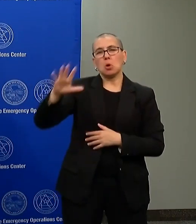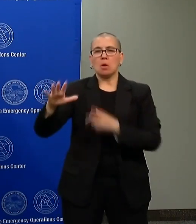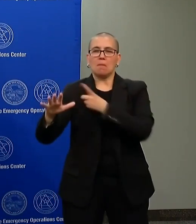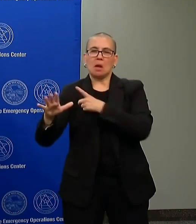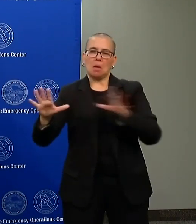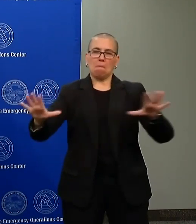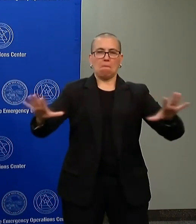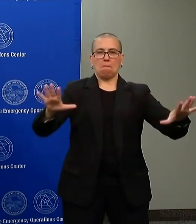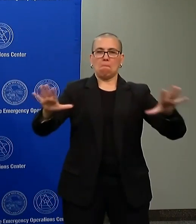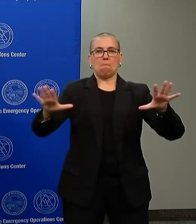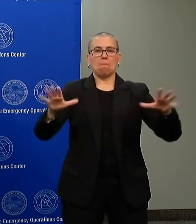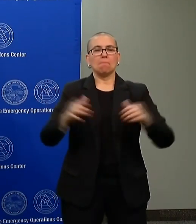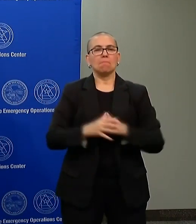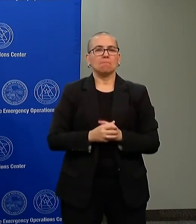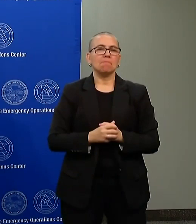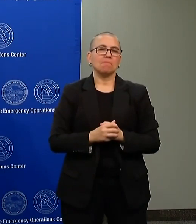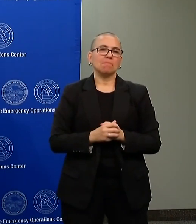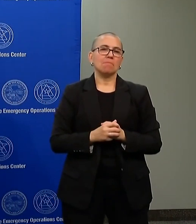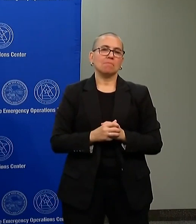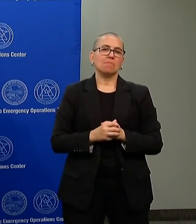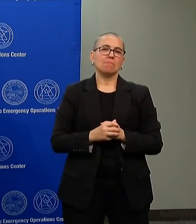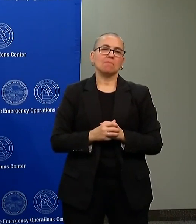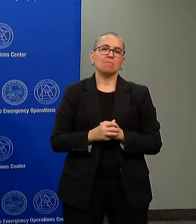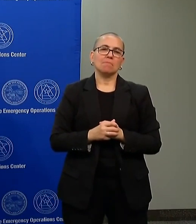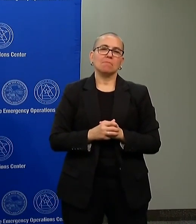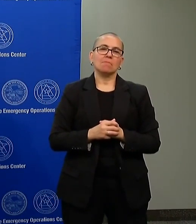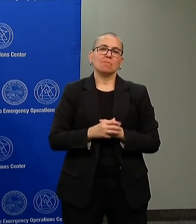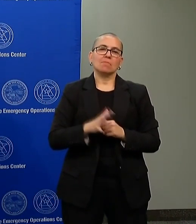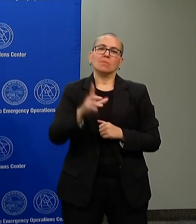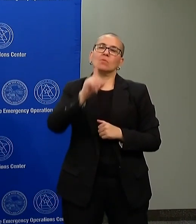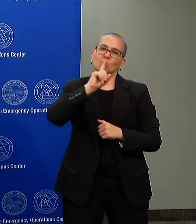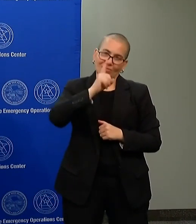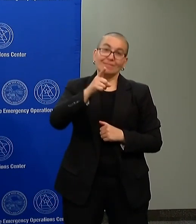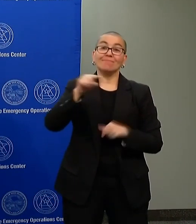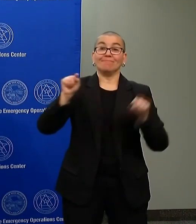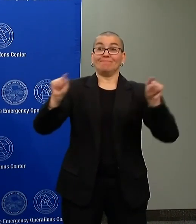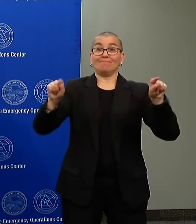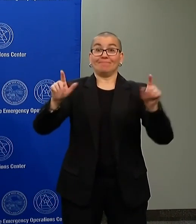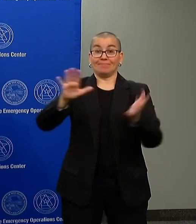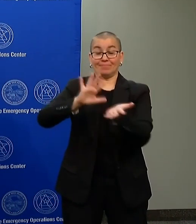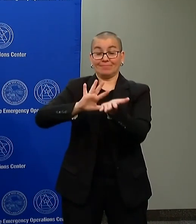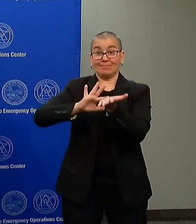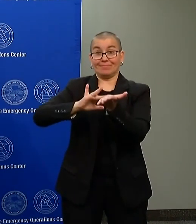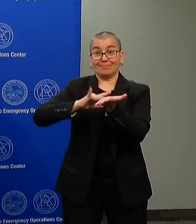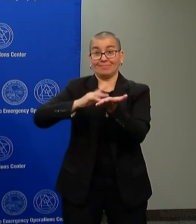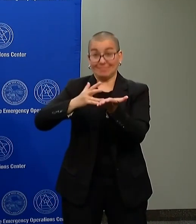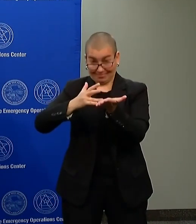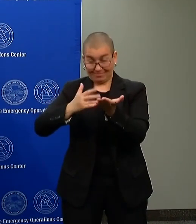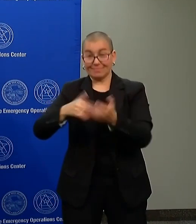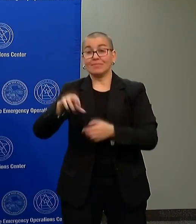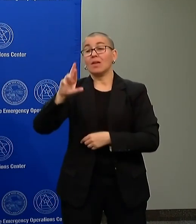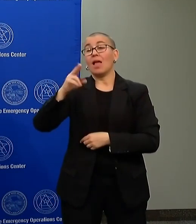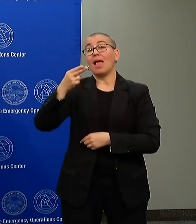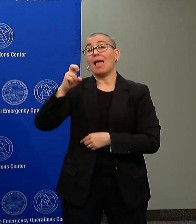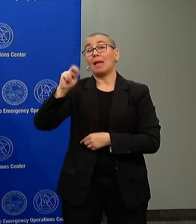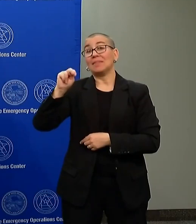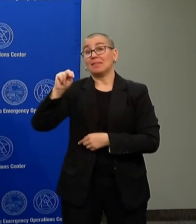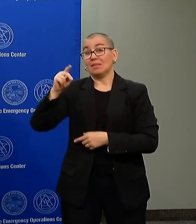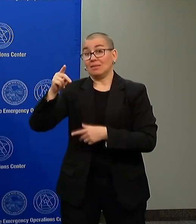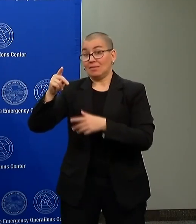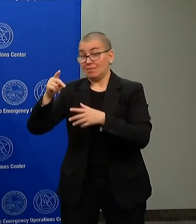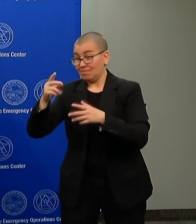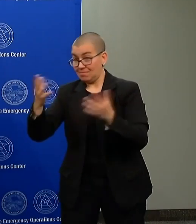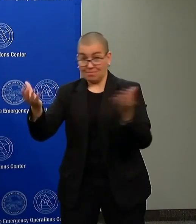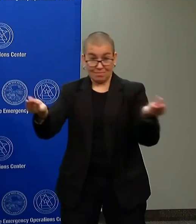We really need to get both Hannibal County booking numbers, Ramsey County booking numbers, and we recognize that as there were fire bombings